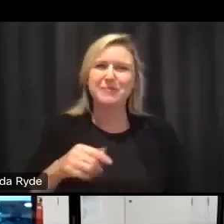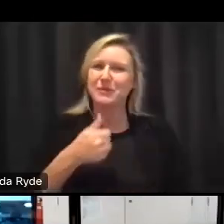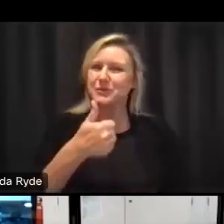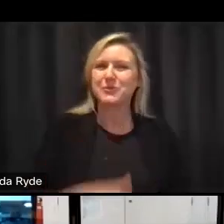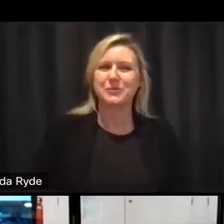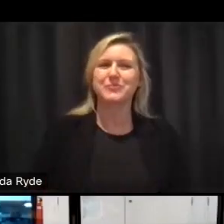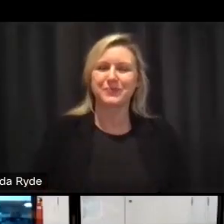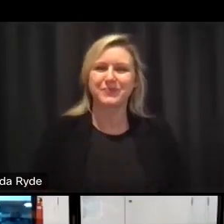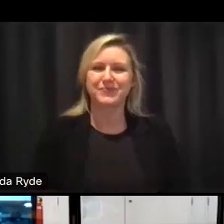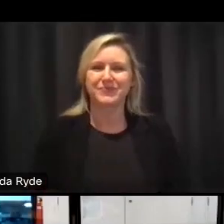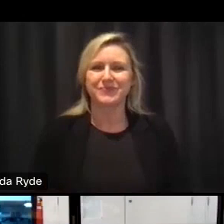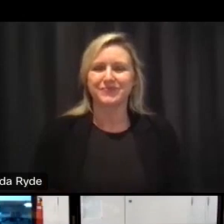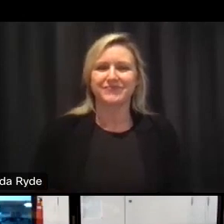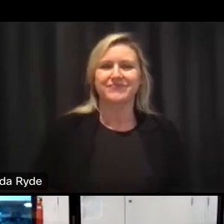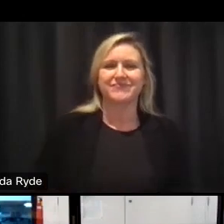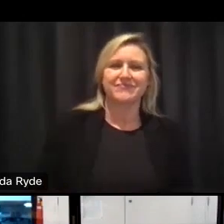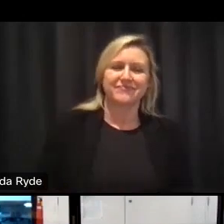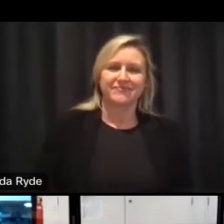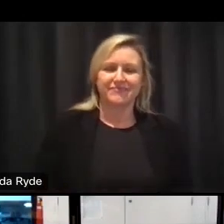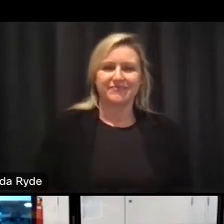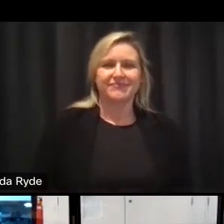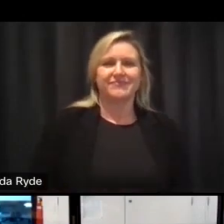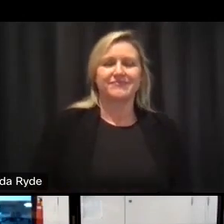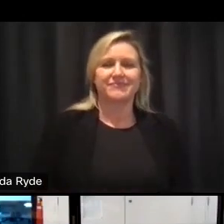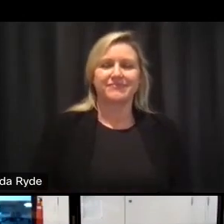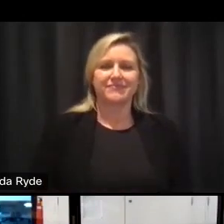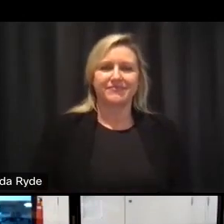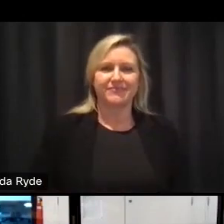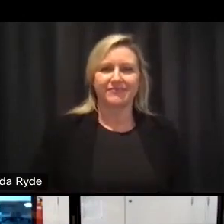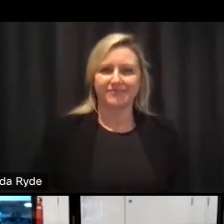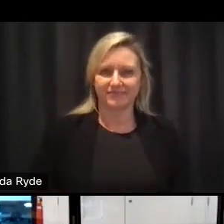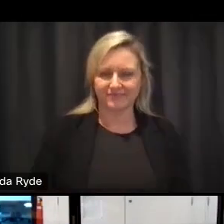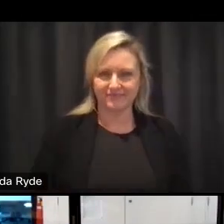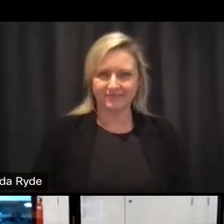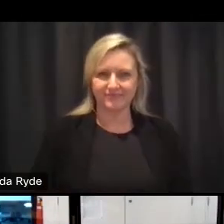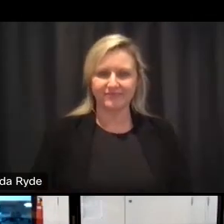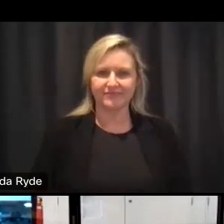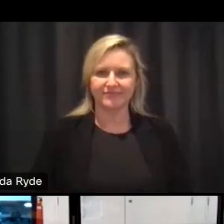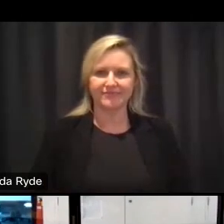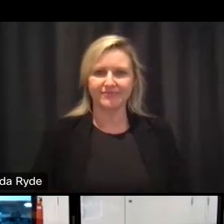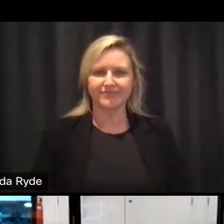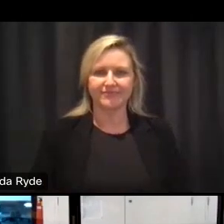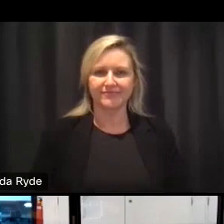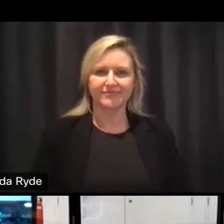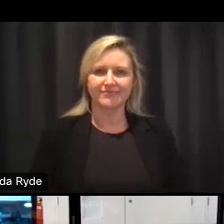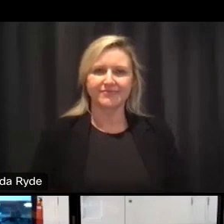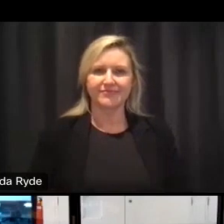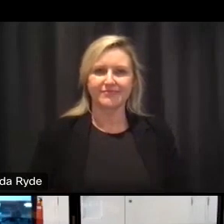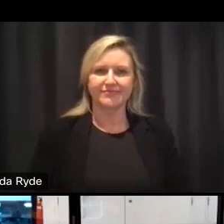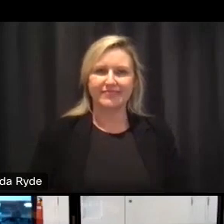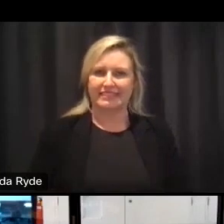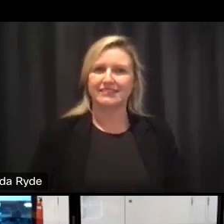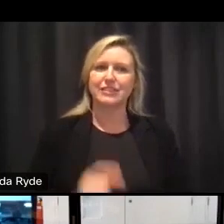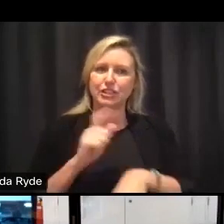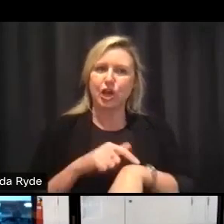uh following on from that uh just quickly if you don't mind bruce because we're very quickly running out of